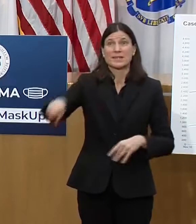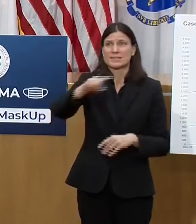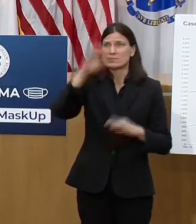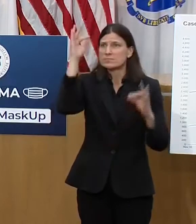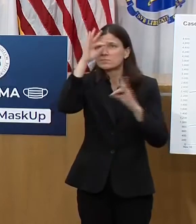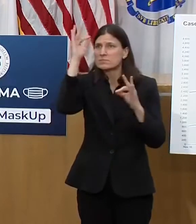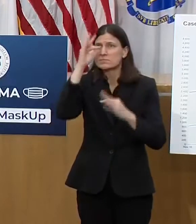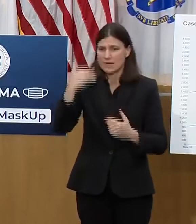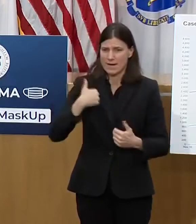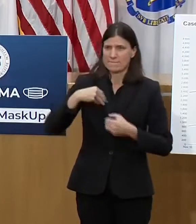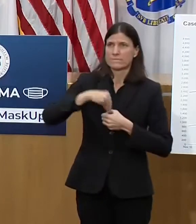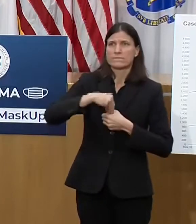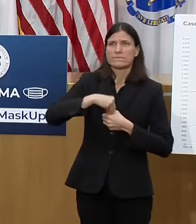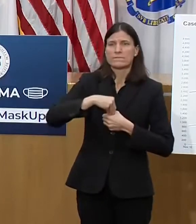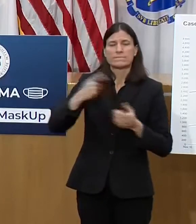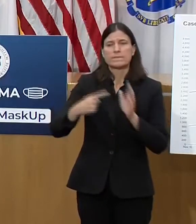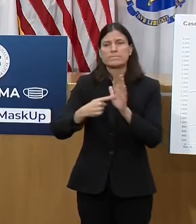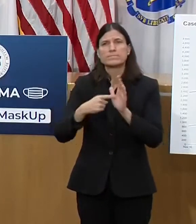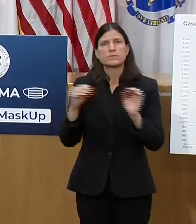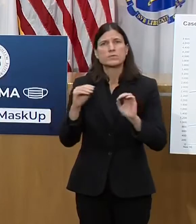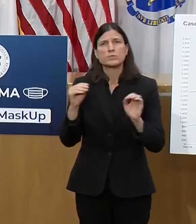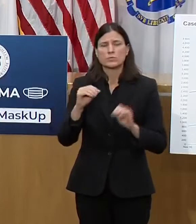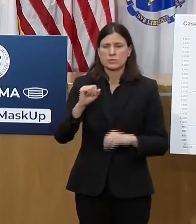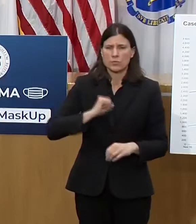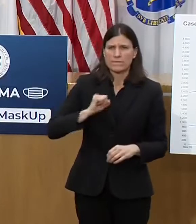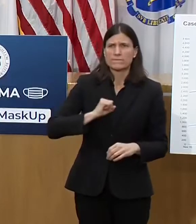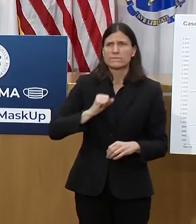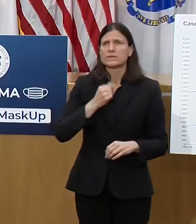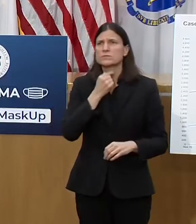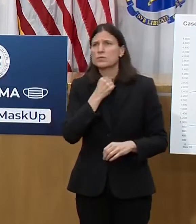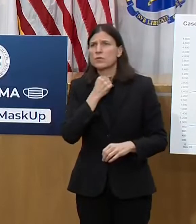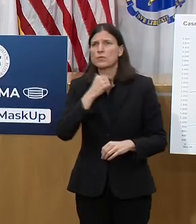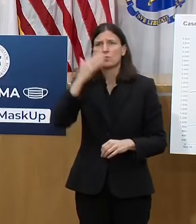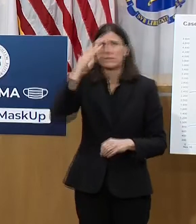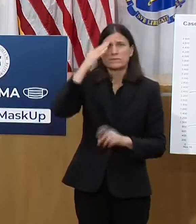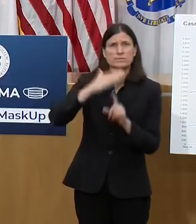But at the same time, it can make others horribly ill.